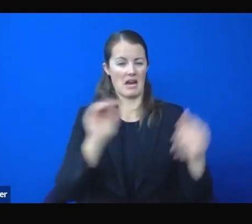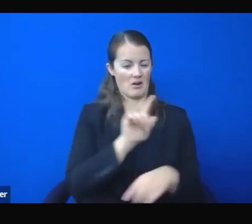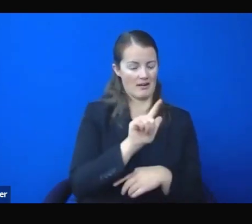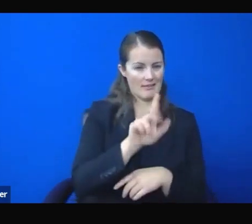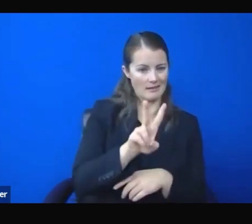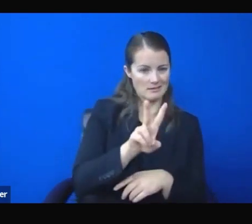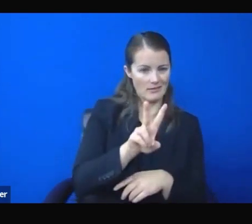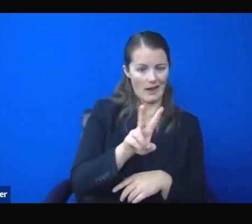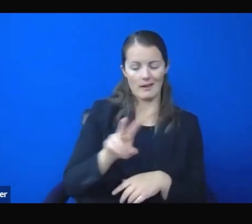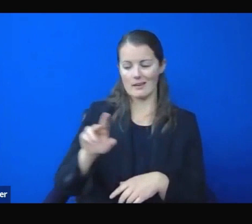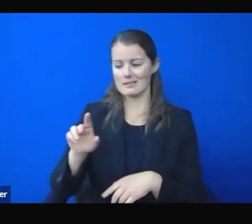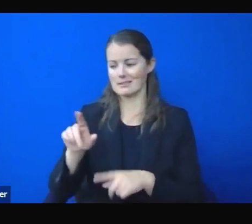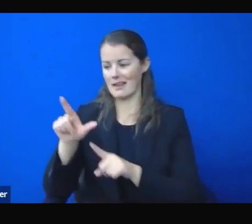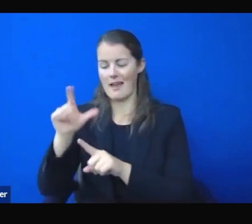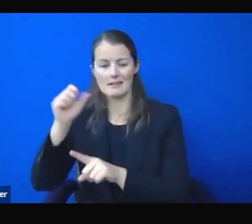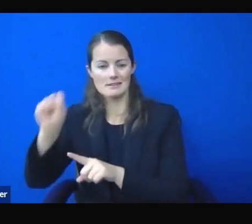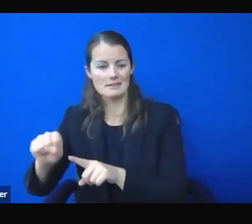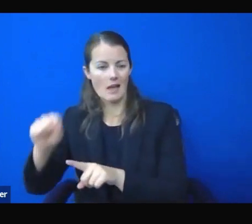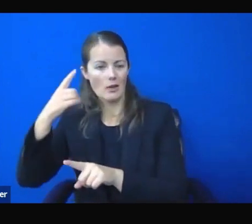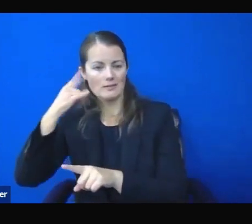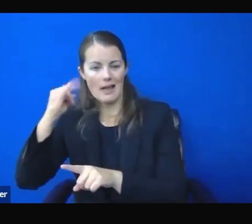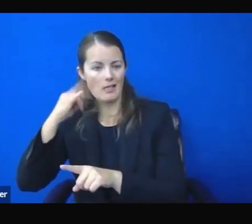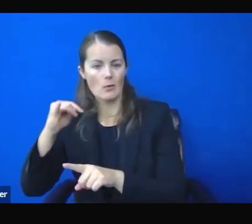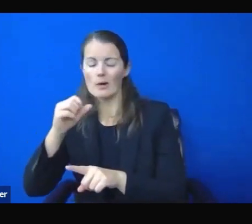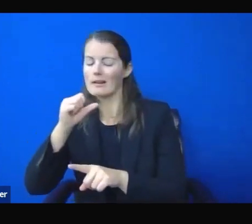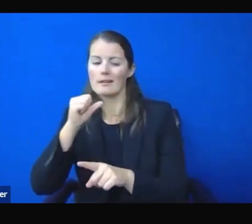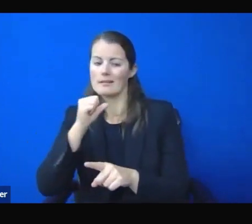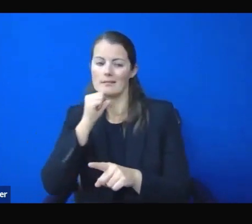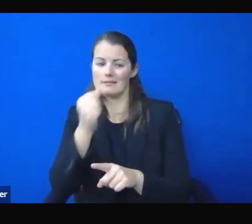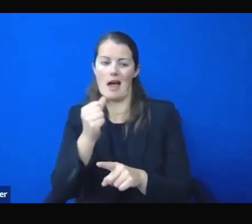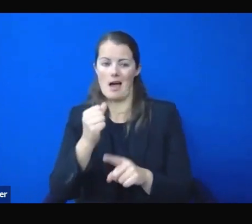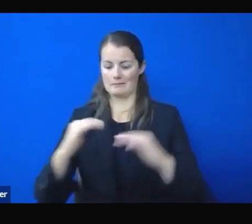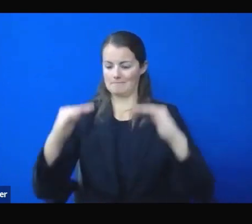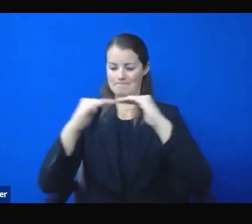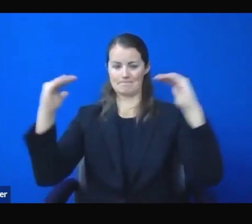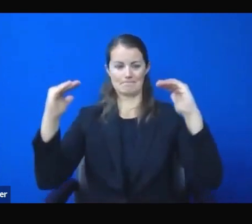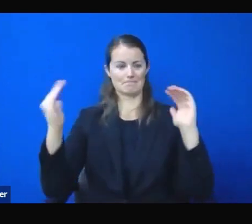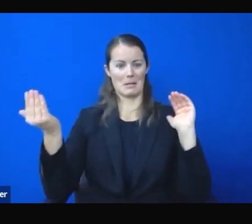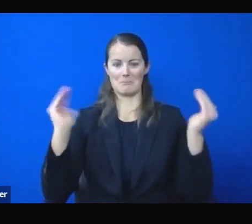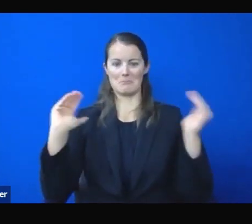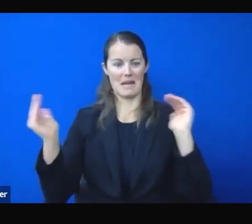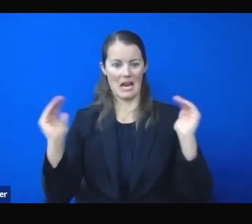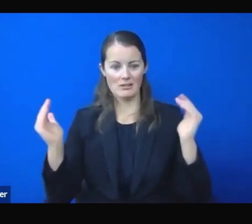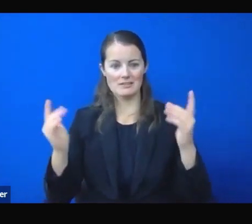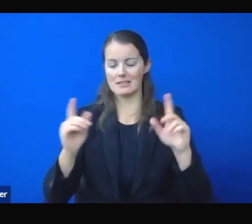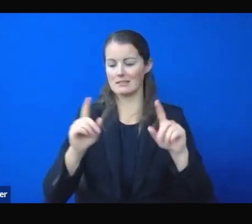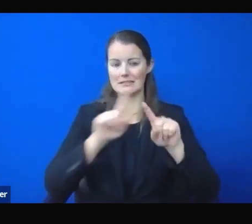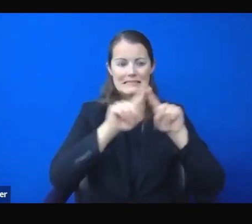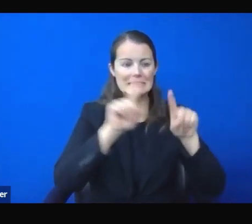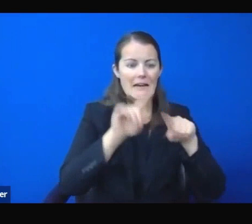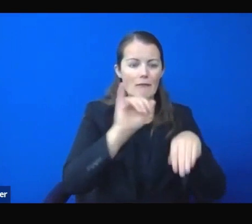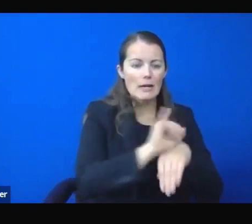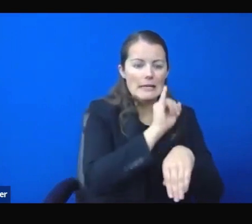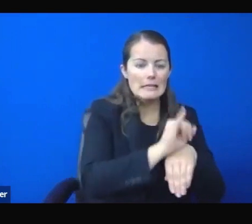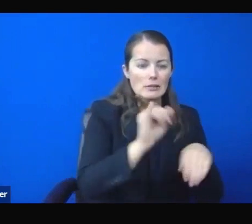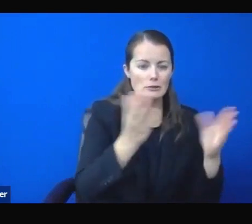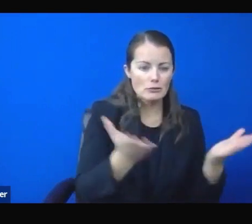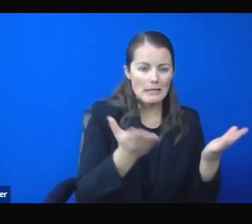Nevada. You know, we don't have a diversified economy like other states, too. Our economy is basically reliant on